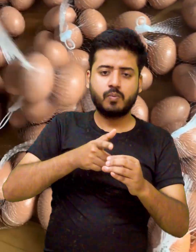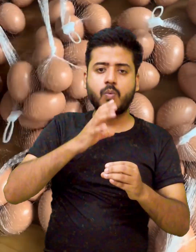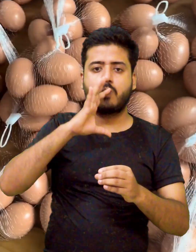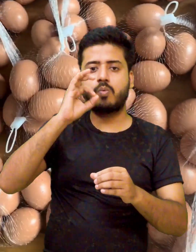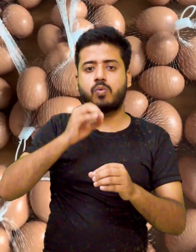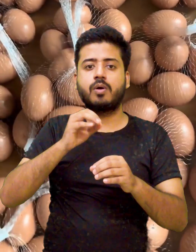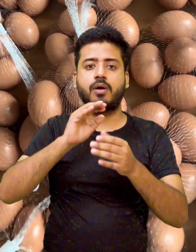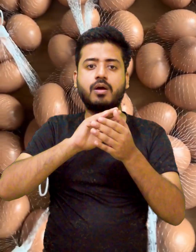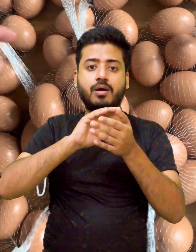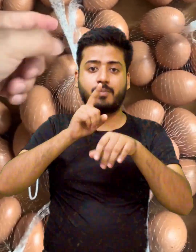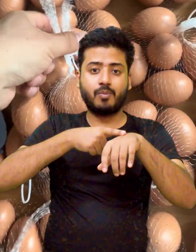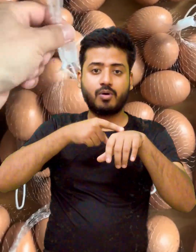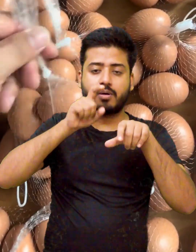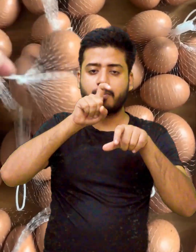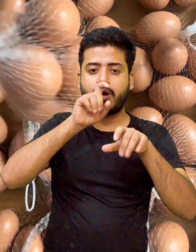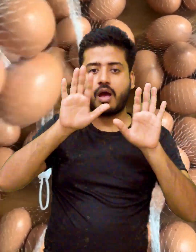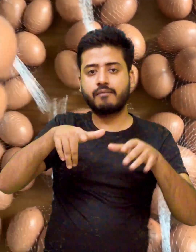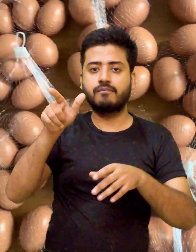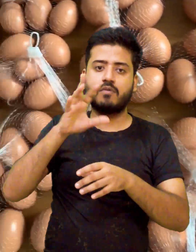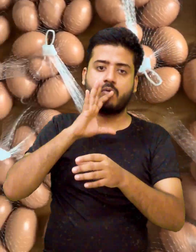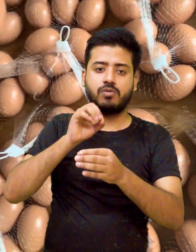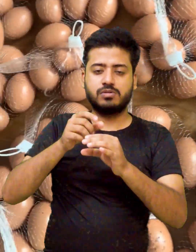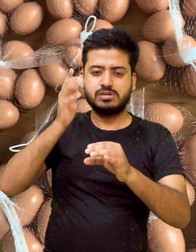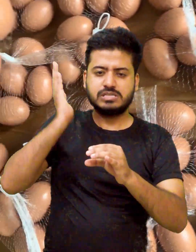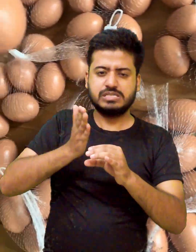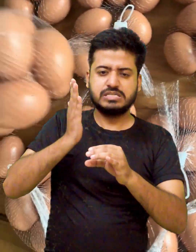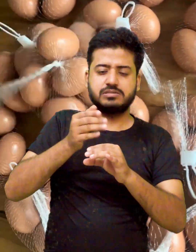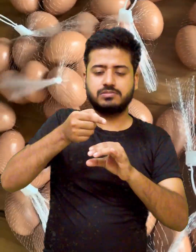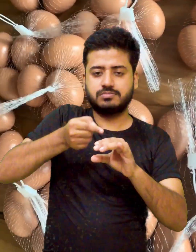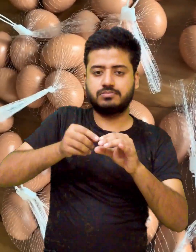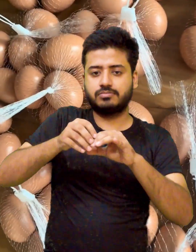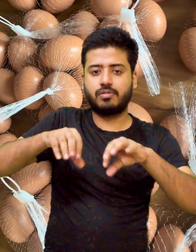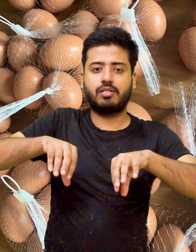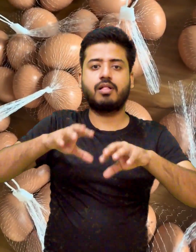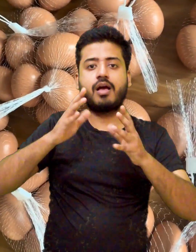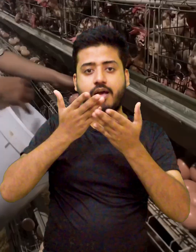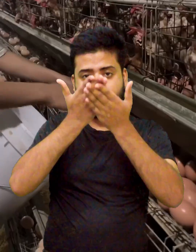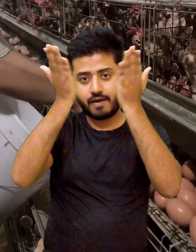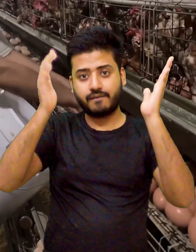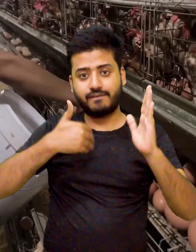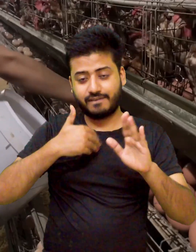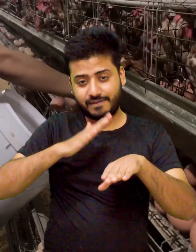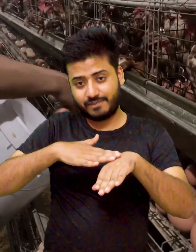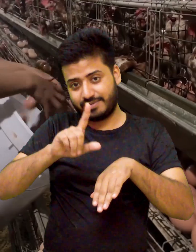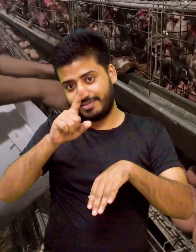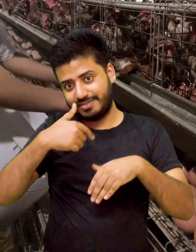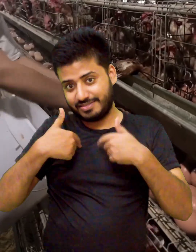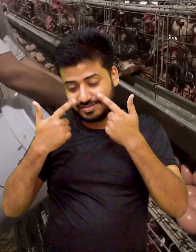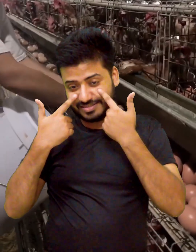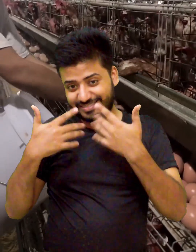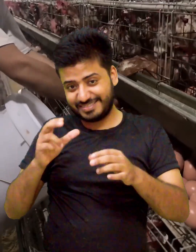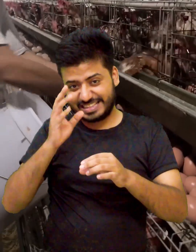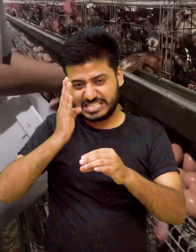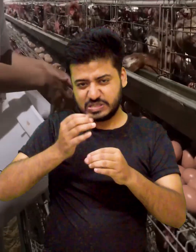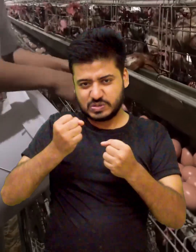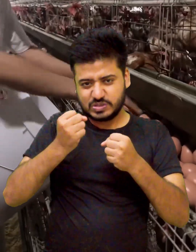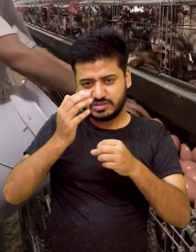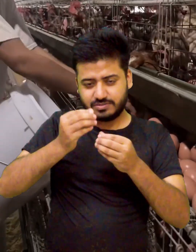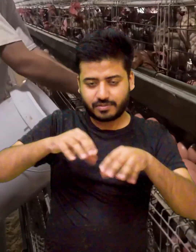hard-shelled eggs many dinosaur eggs were hard-shelled similar in thickness to modern ostrich eggs and structure to